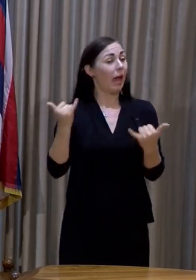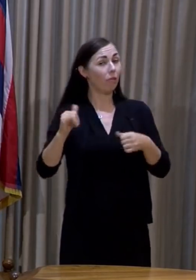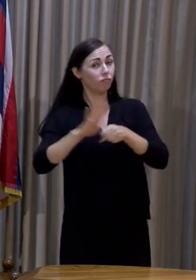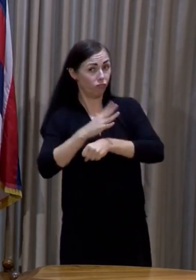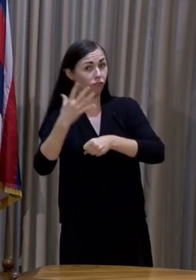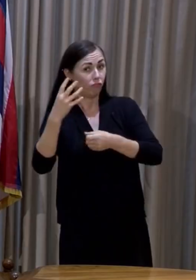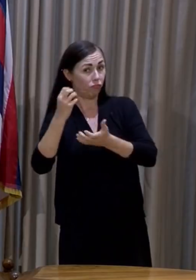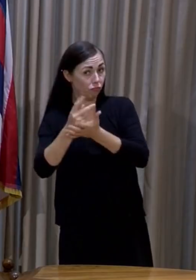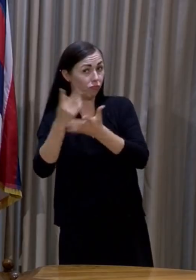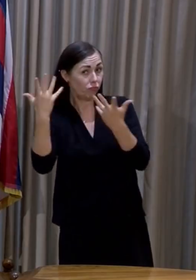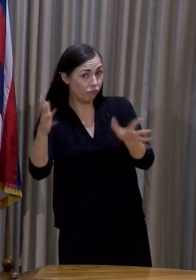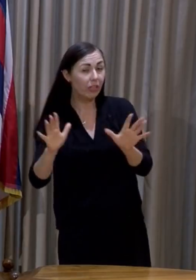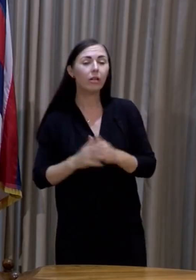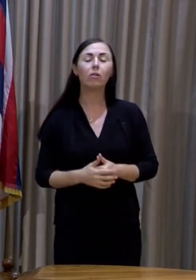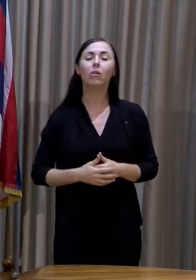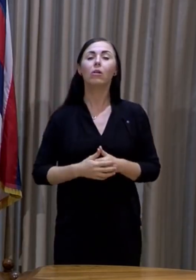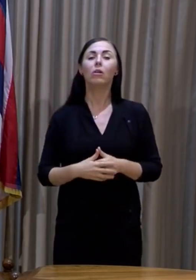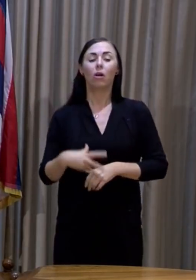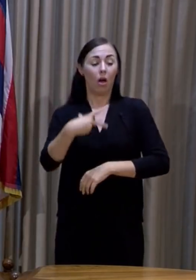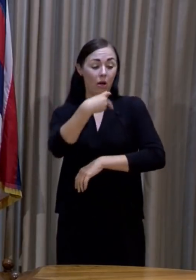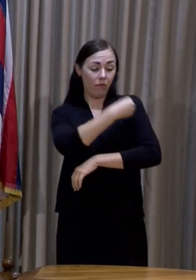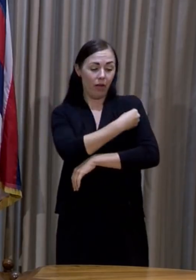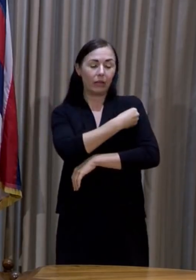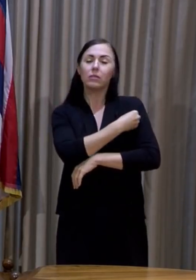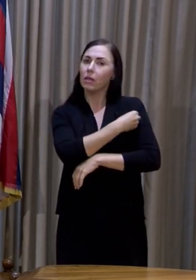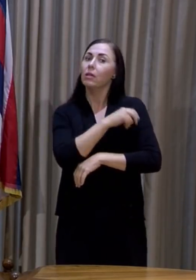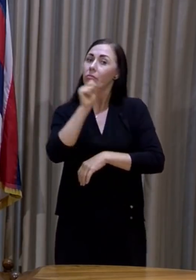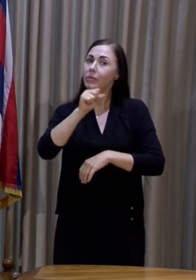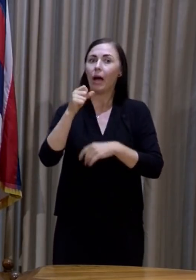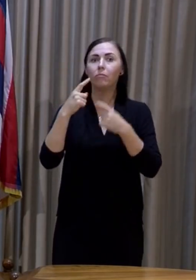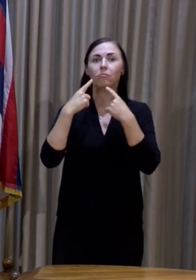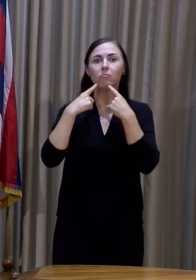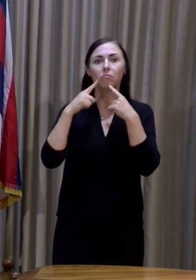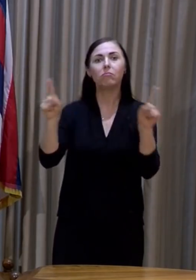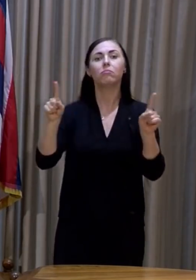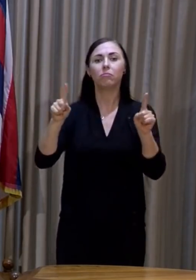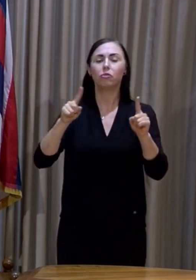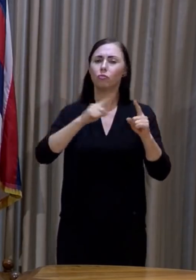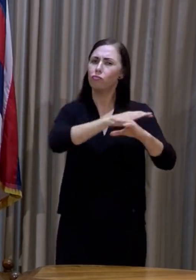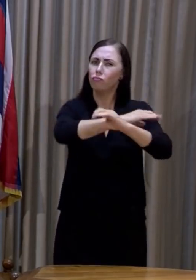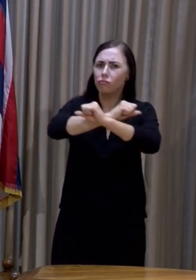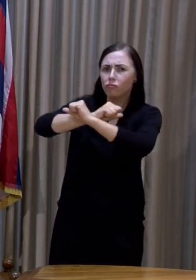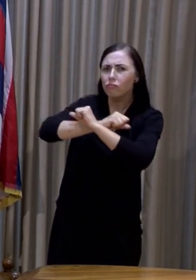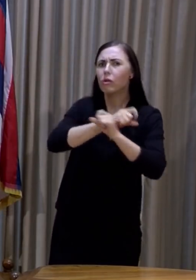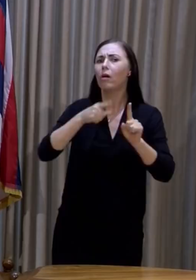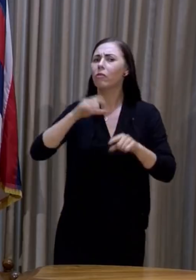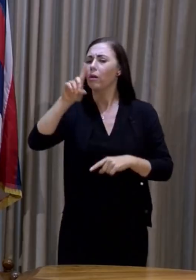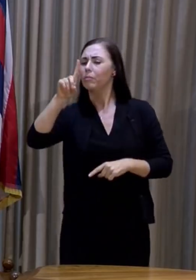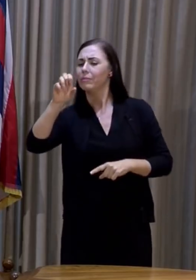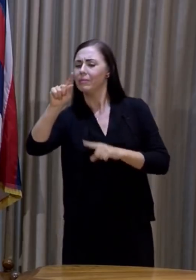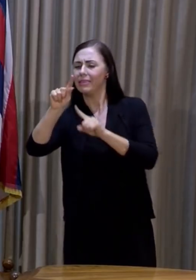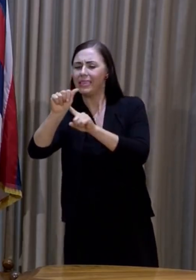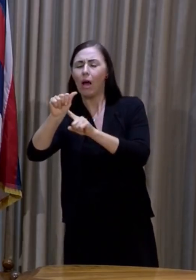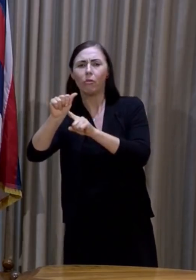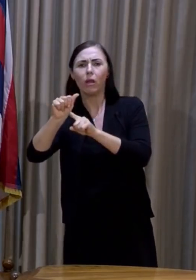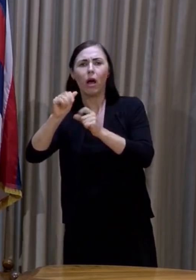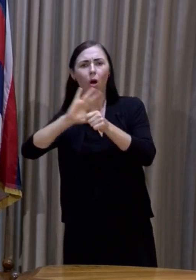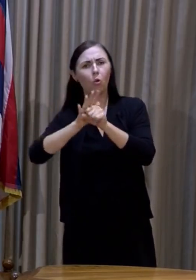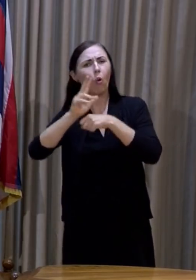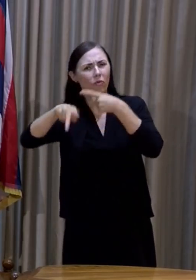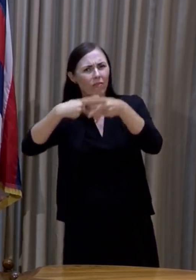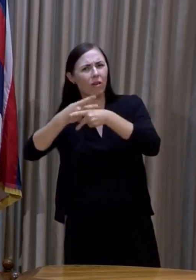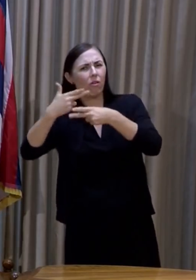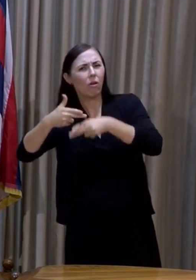to be very effective against the Delta variant and other variants that have become